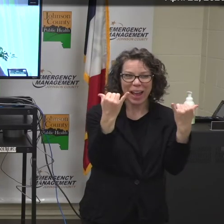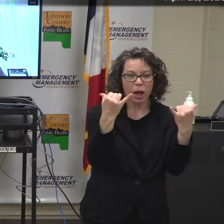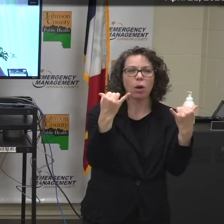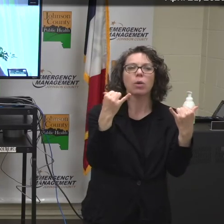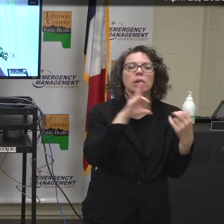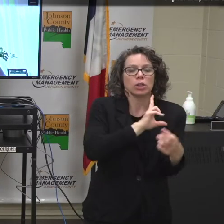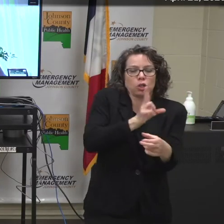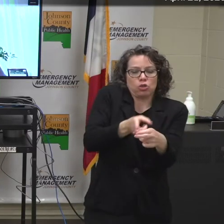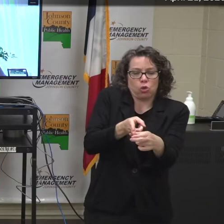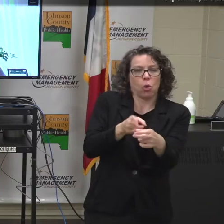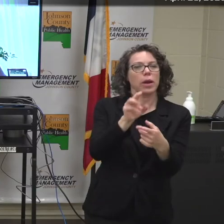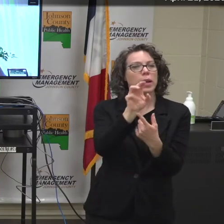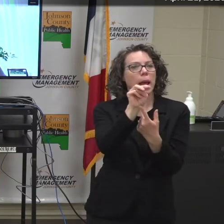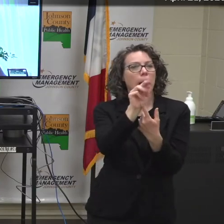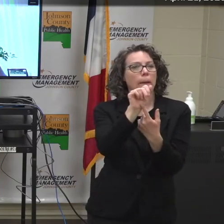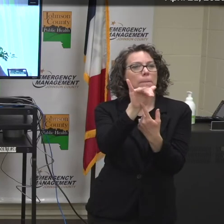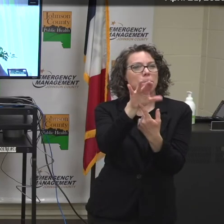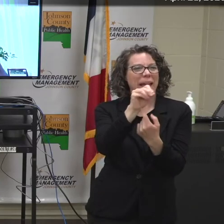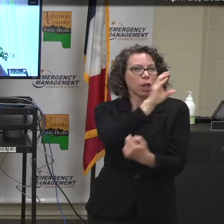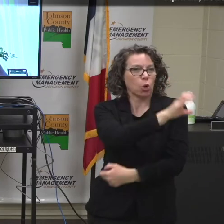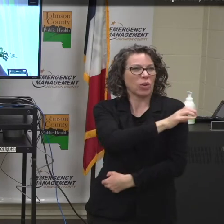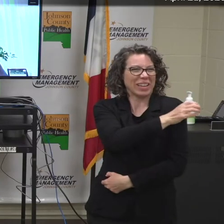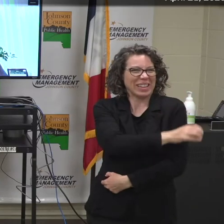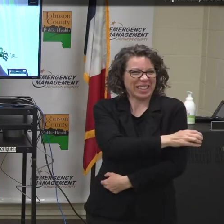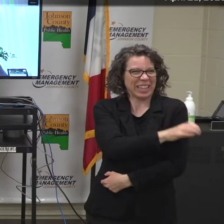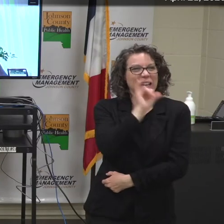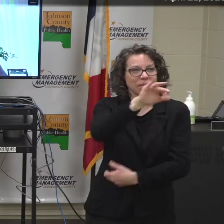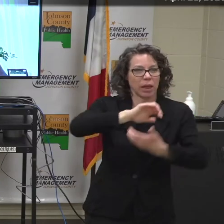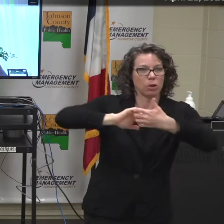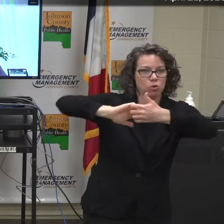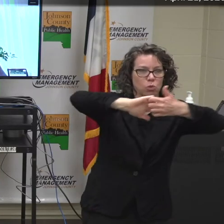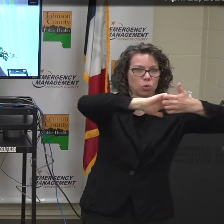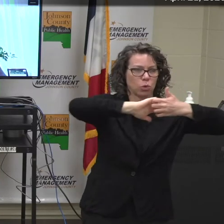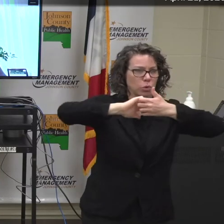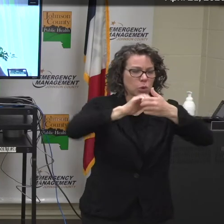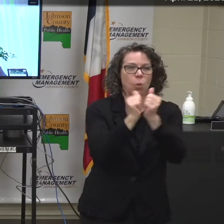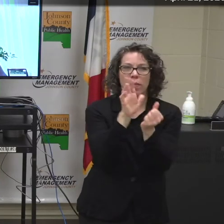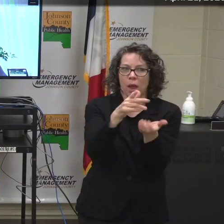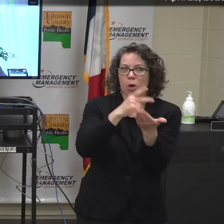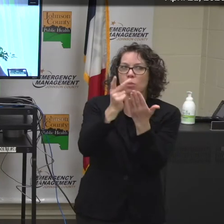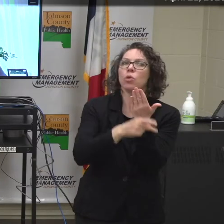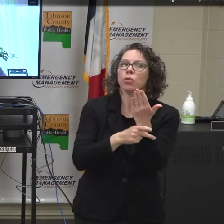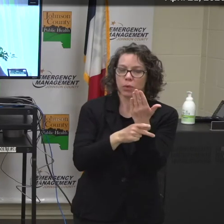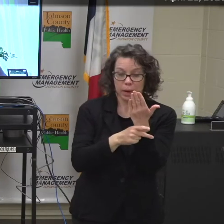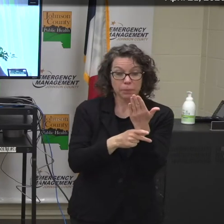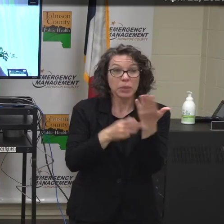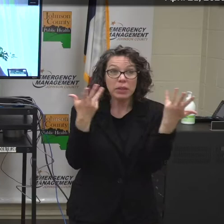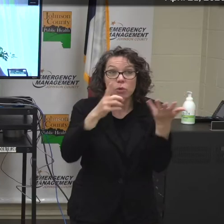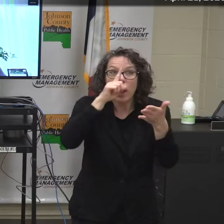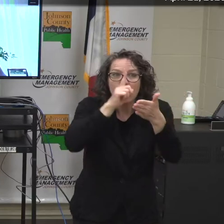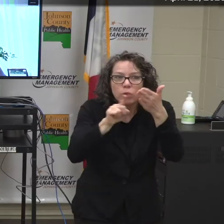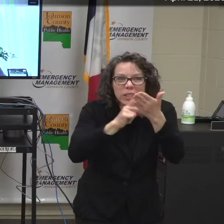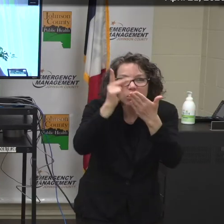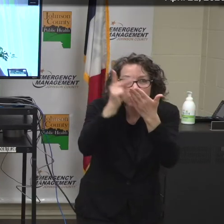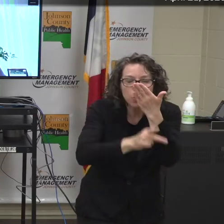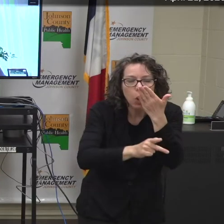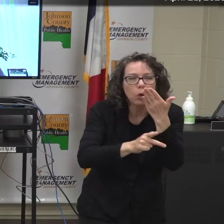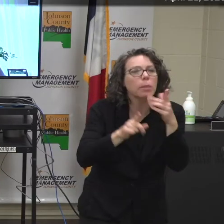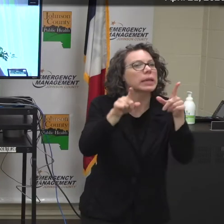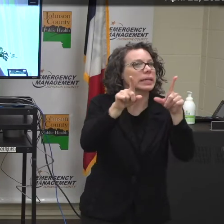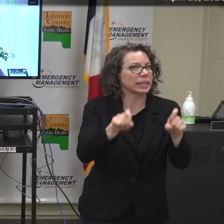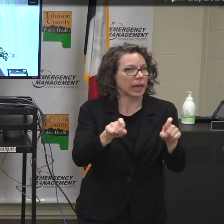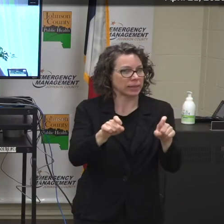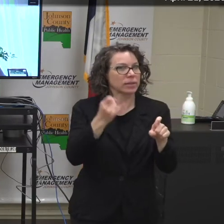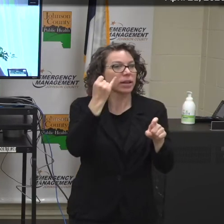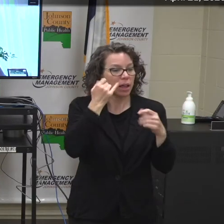Clinic Convalescent Plasma for the Treatment of Patients with COVID-19 Program, which is a research study to see if plasma from someone who